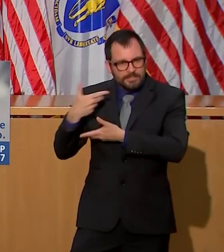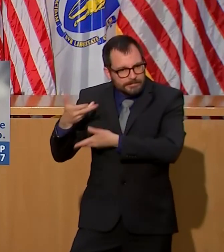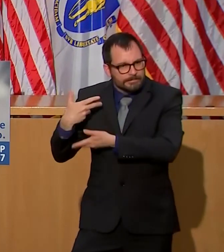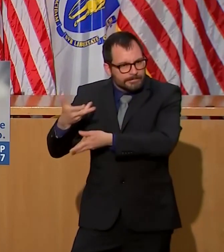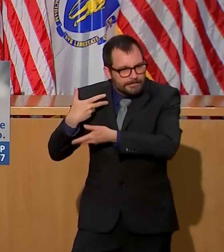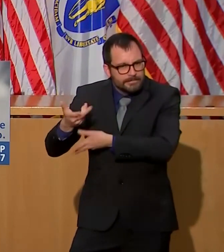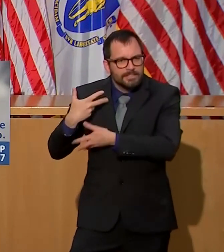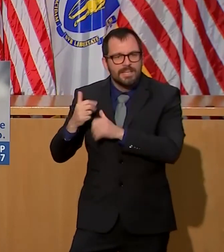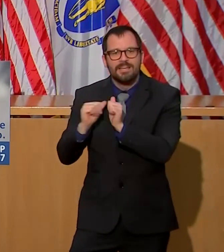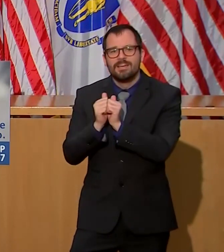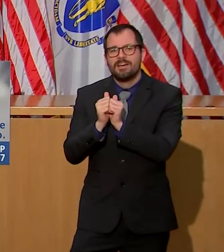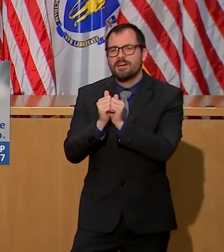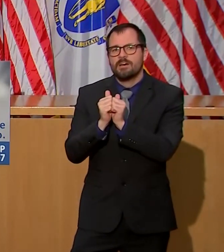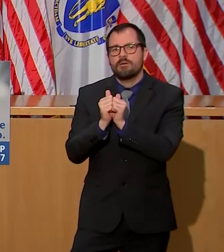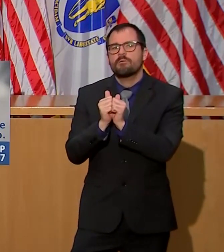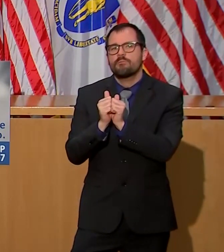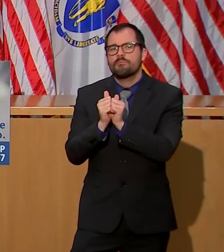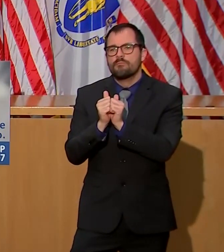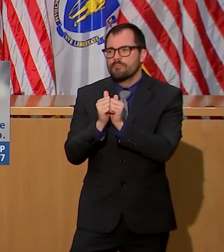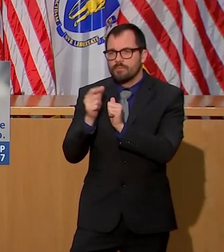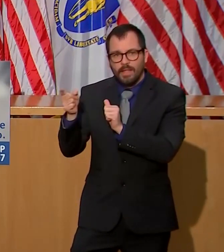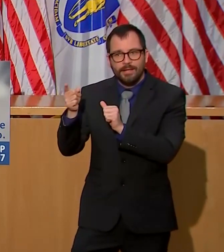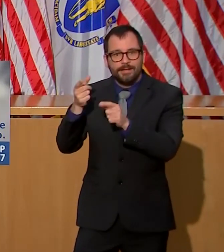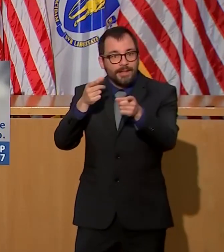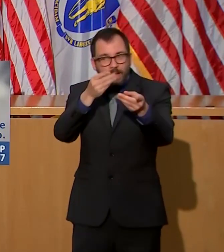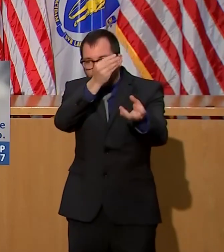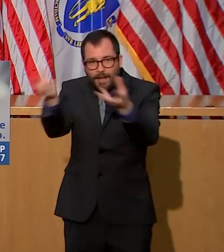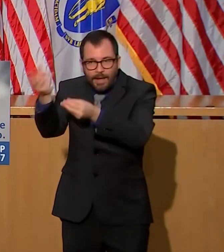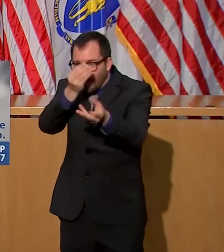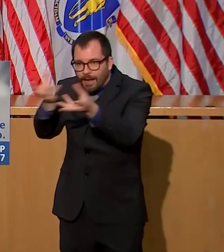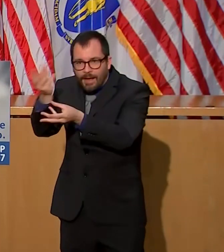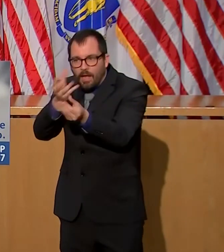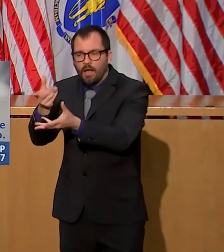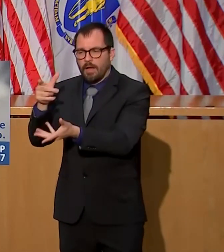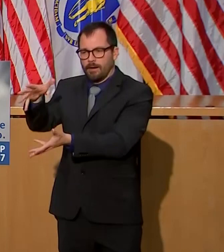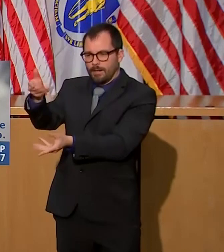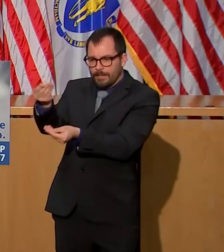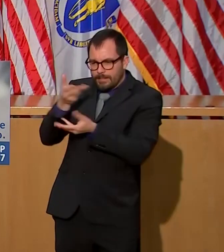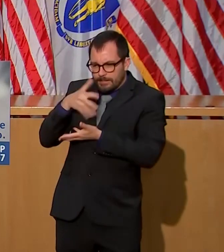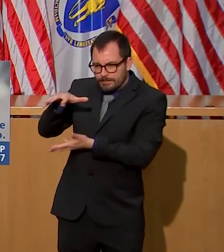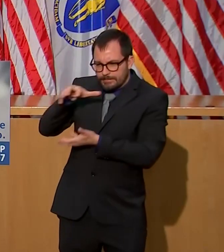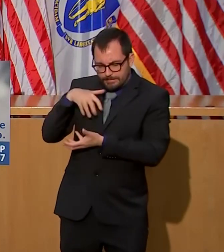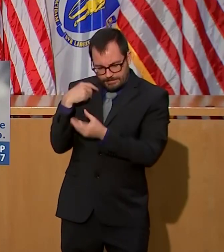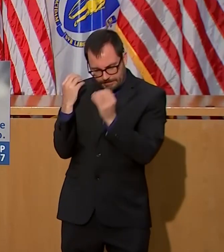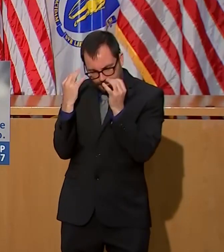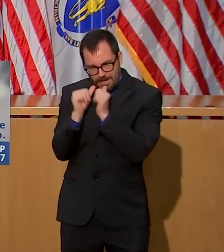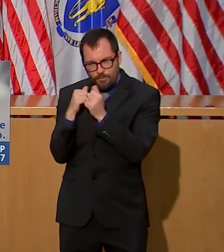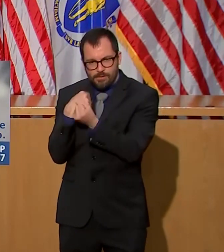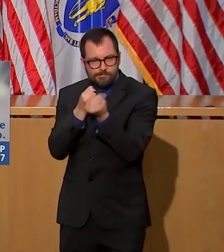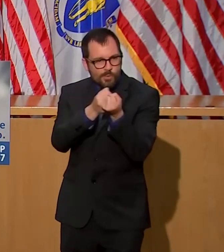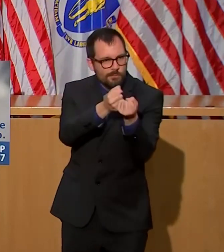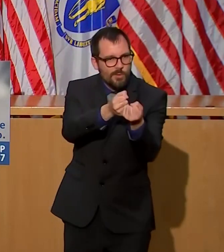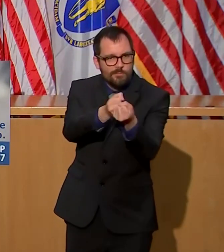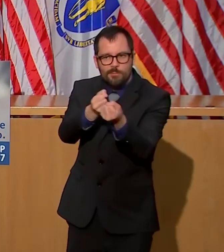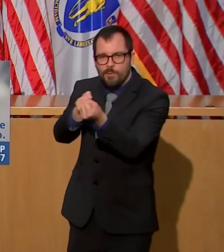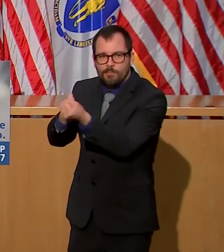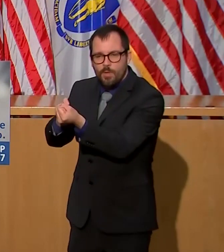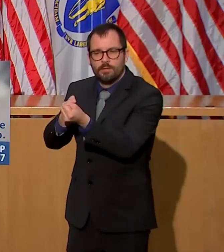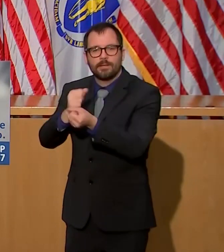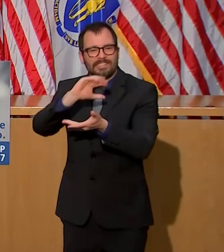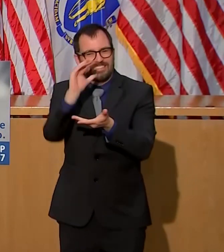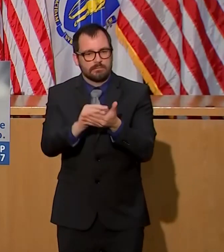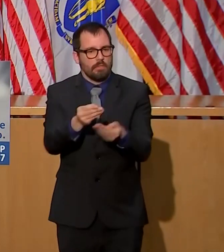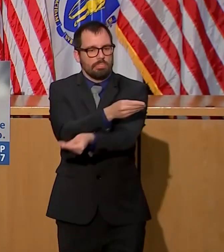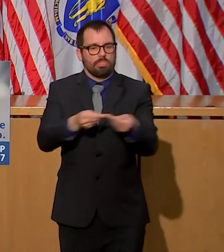facilities that need help. The Commonwealth's 386 nursing homes come in all shapes and sizes. They offer different levels of